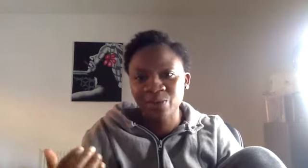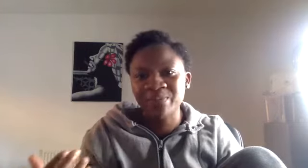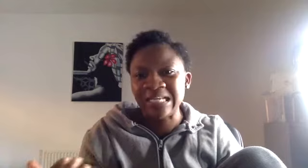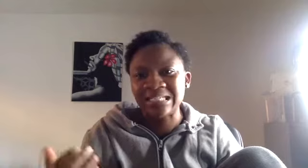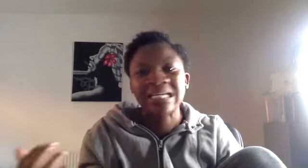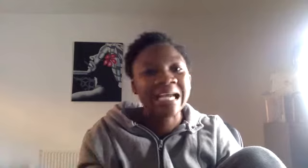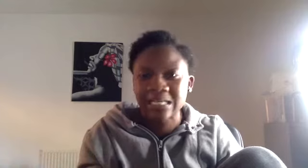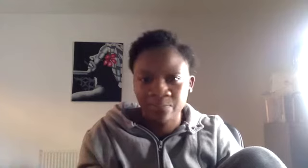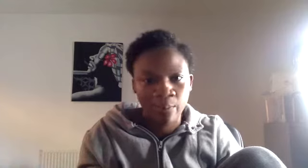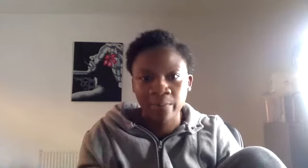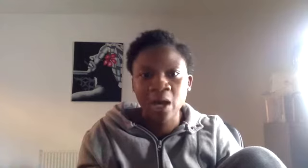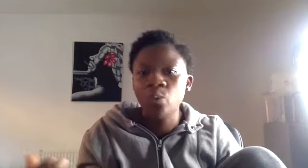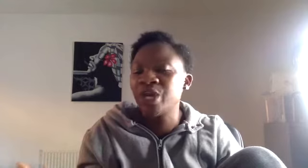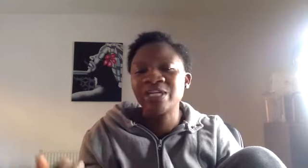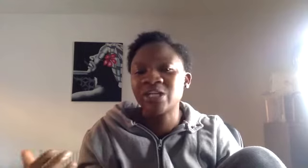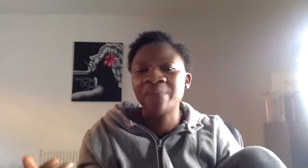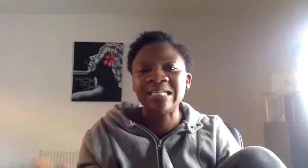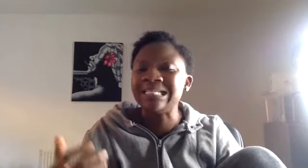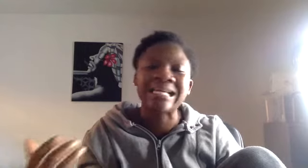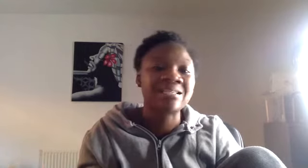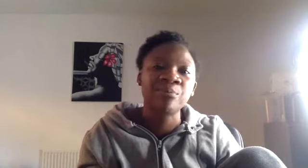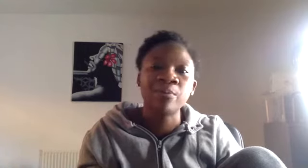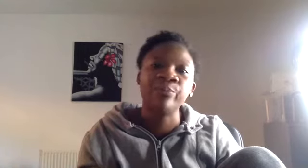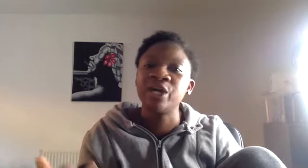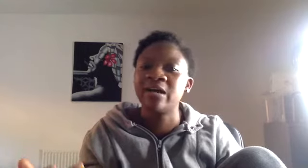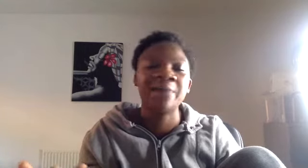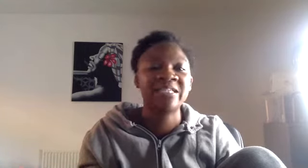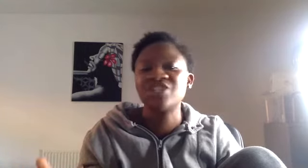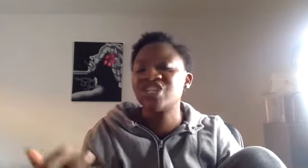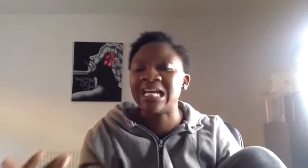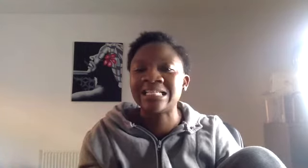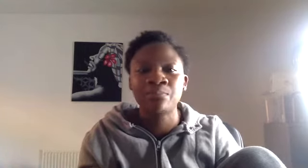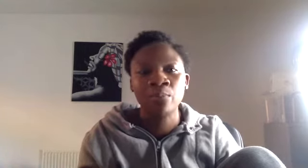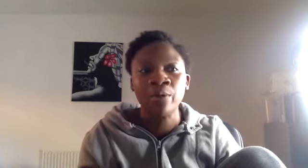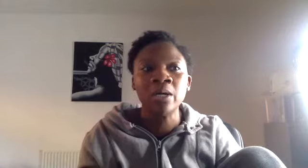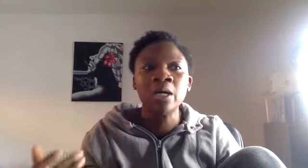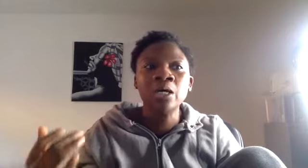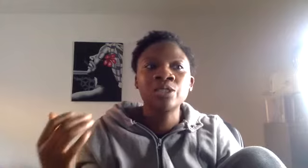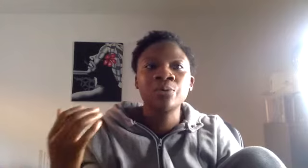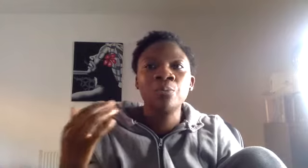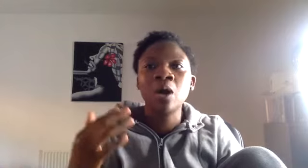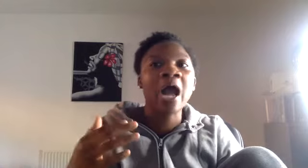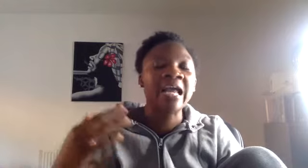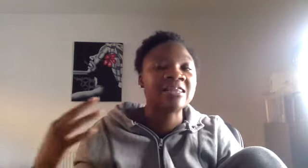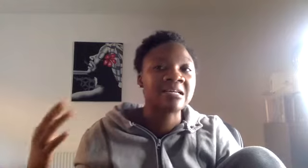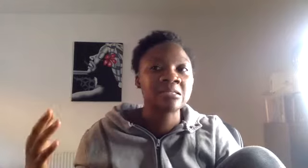obesity is a problem. We know that diabetes is a problem. know that hypertension is a problem. So why in this